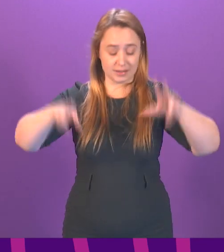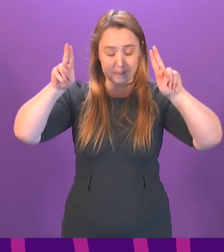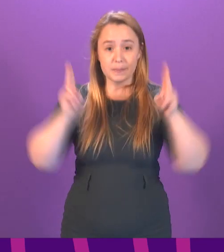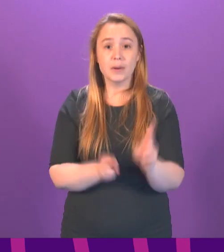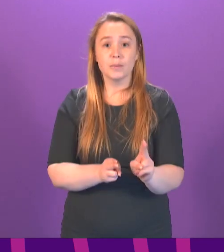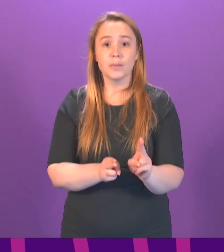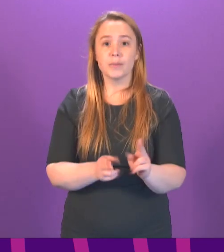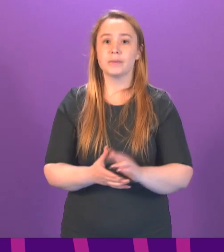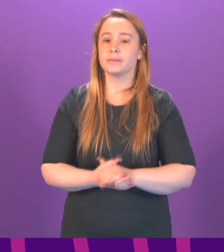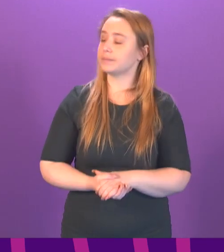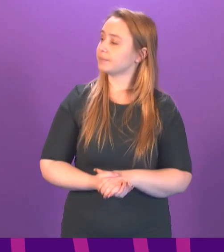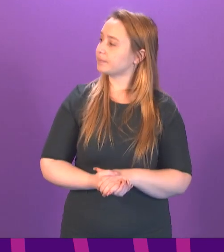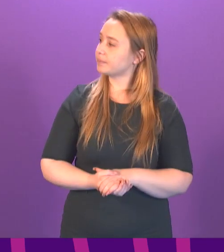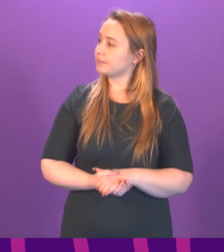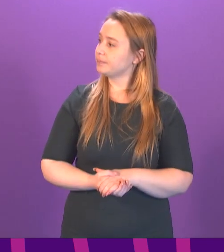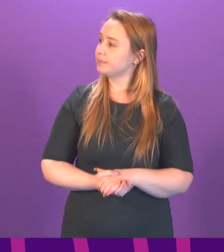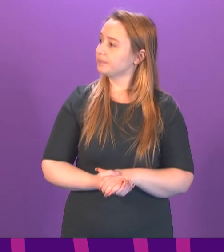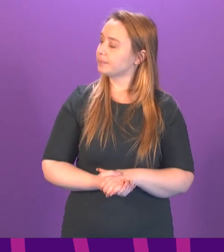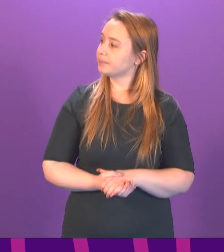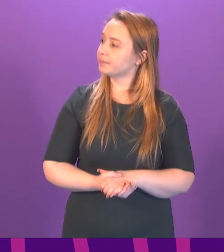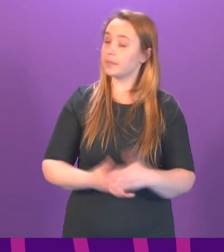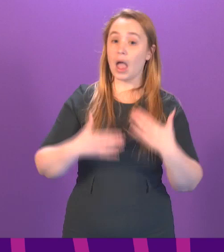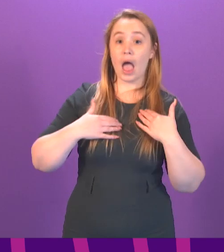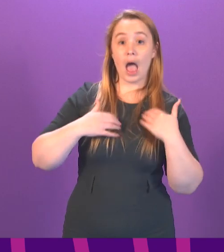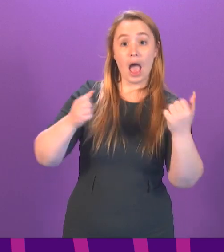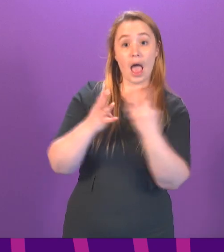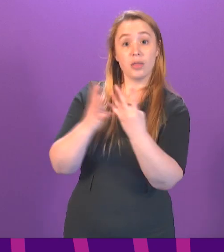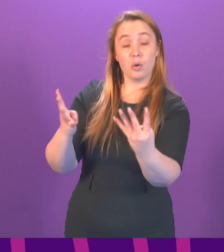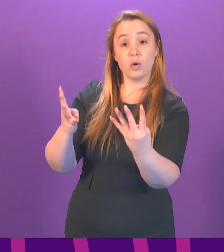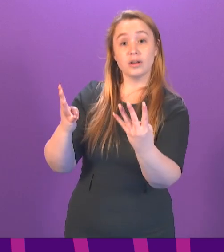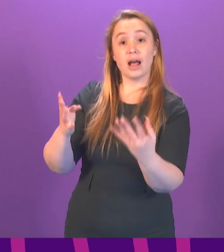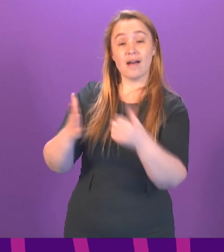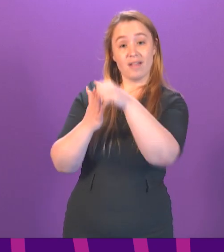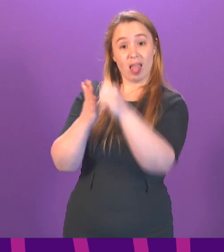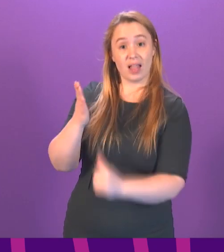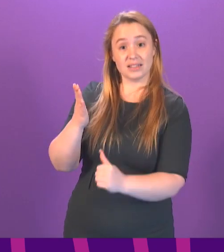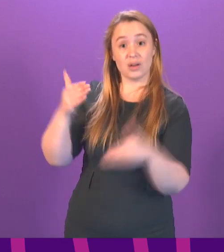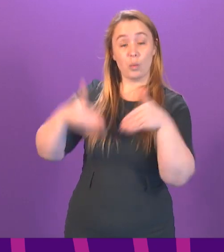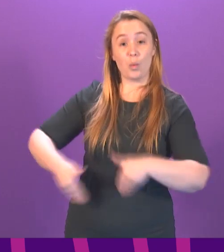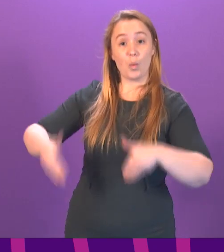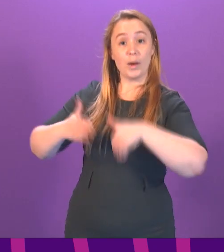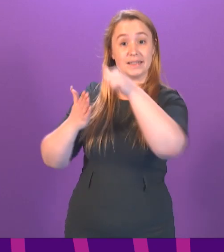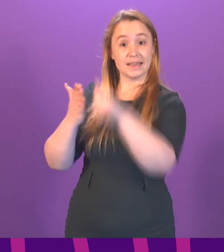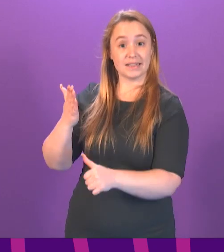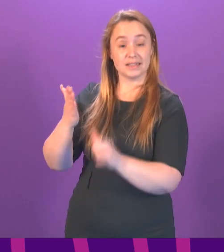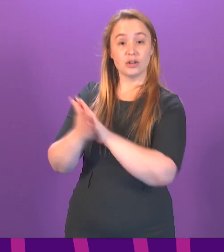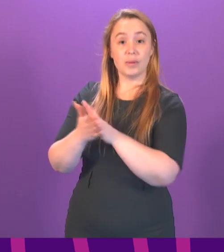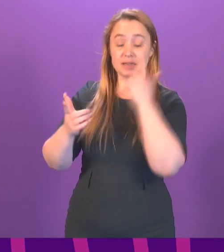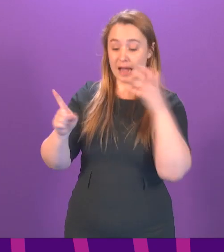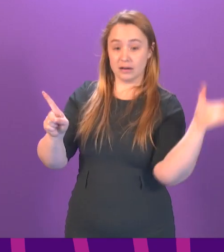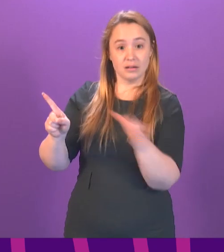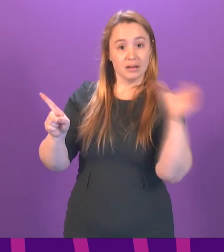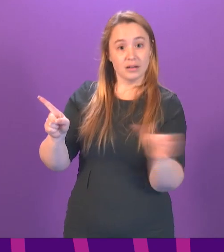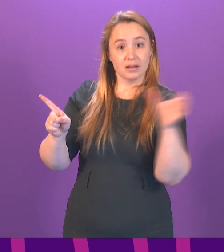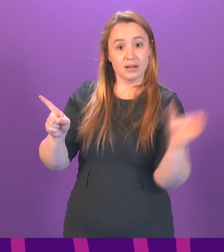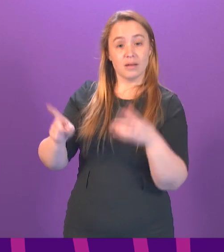the absolute lowest levels. Health Boards have standby lists so if there are appointments that are not filled they will and I, as I'm sure,